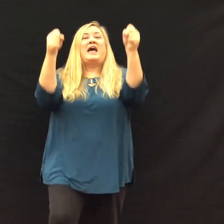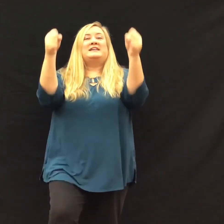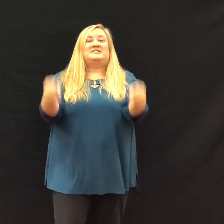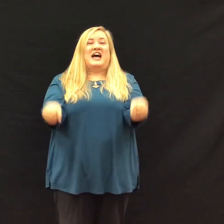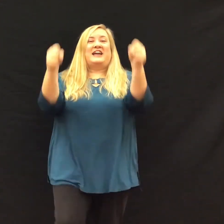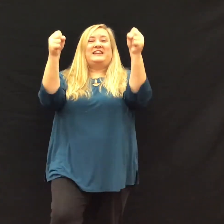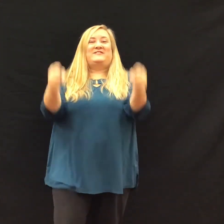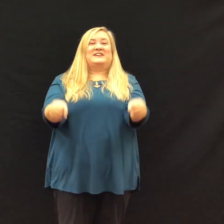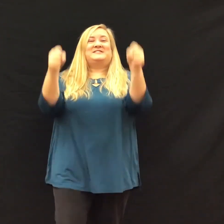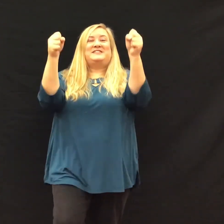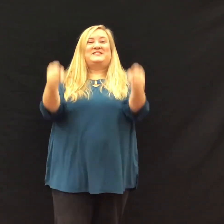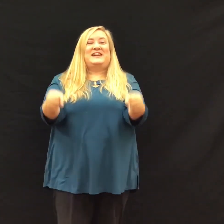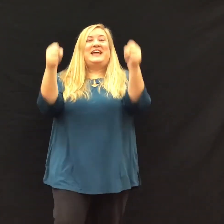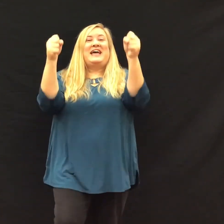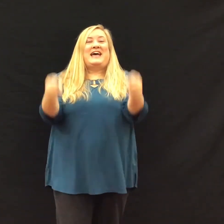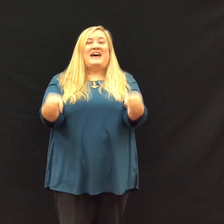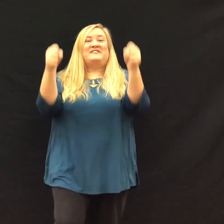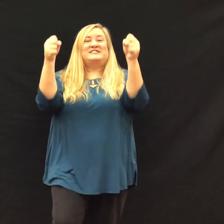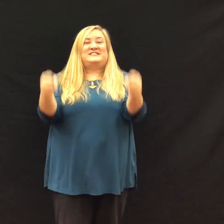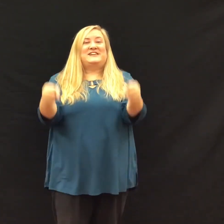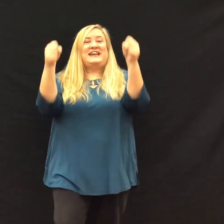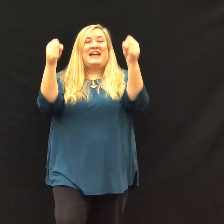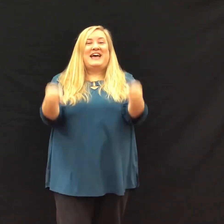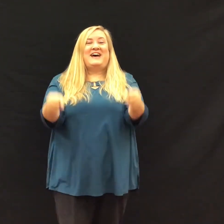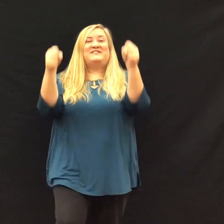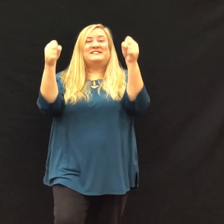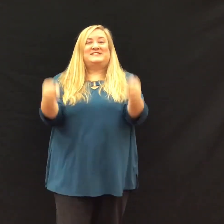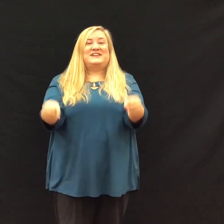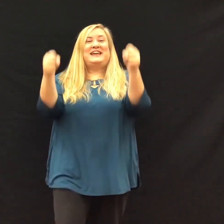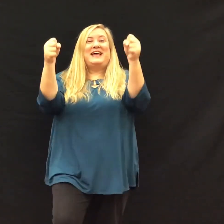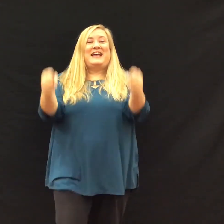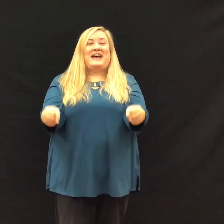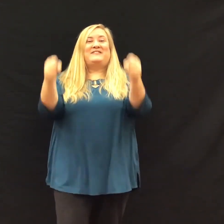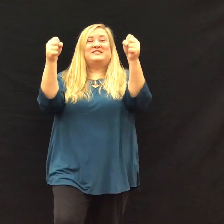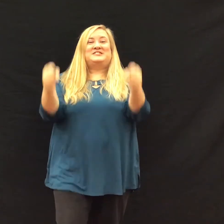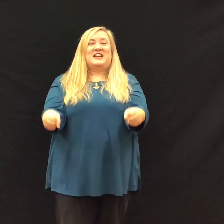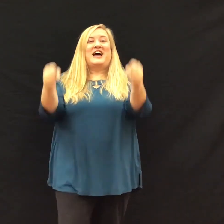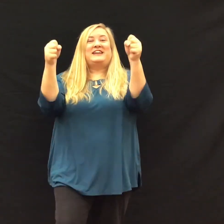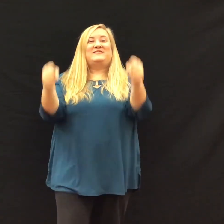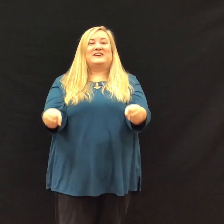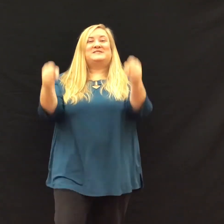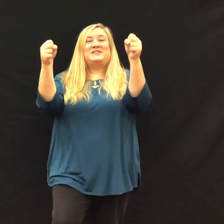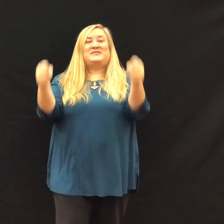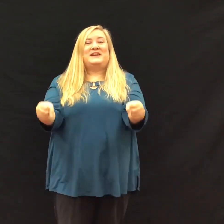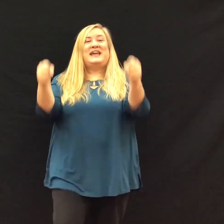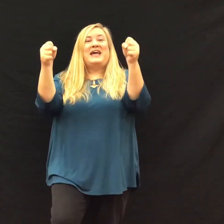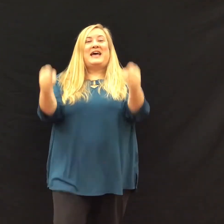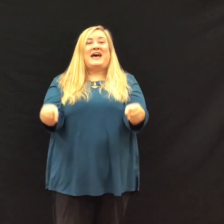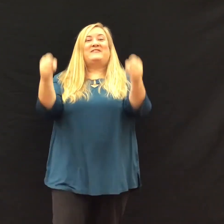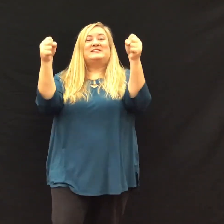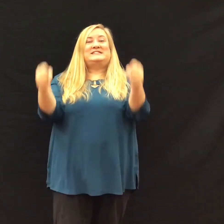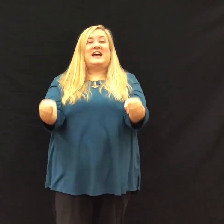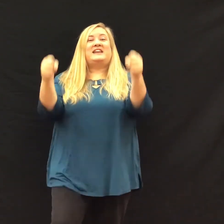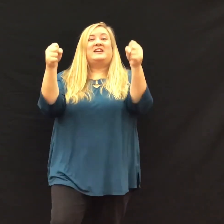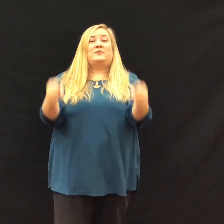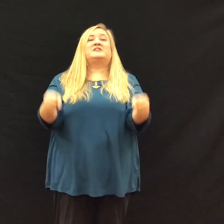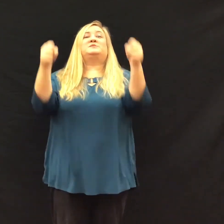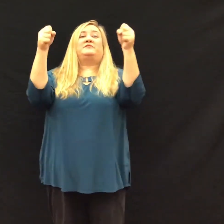Johnny works with three hammers, three hammers three hammers Johnny works with three hammers then he works with